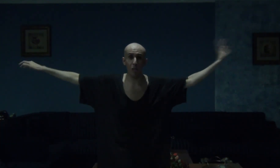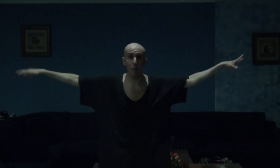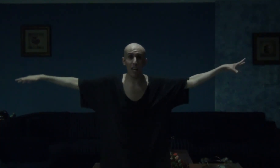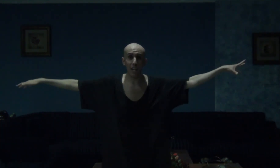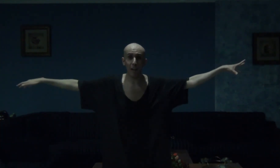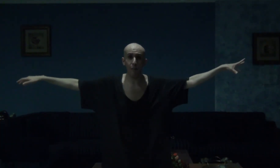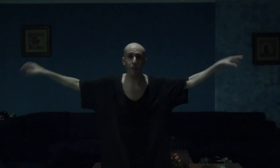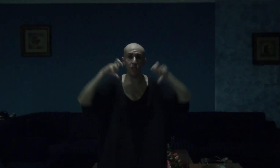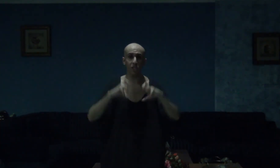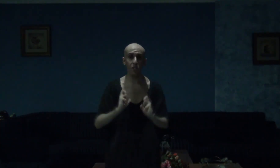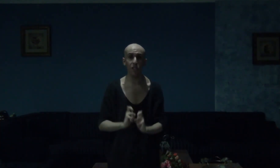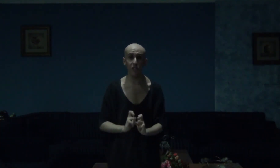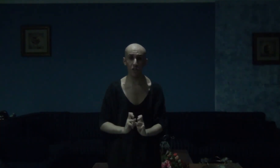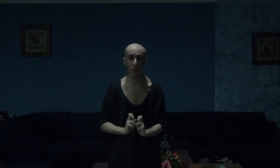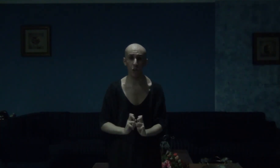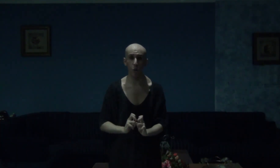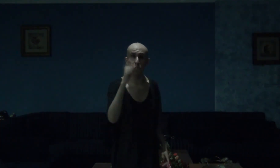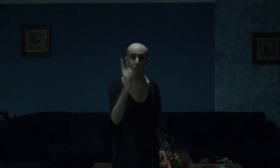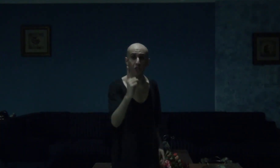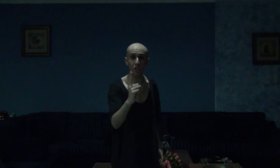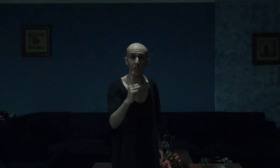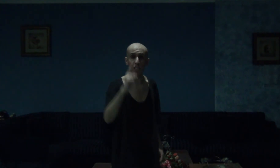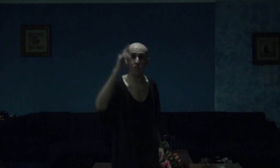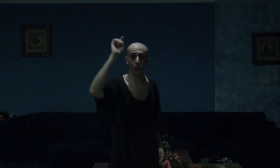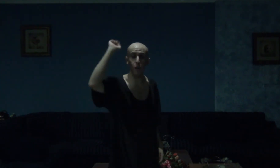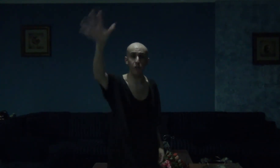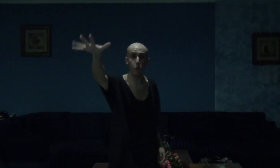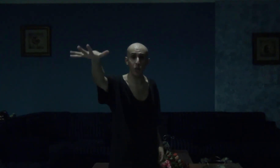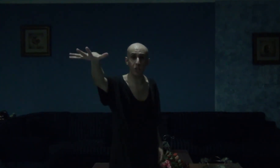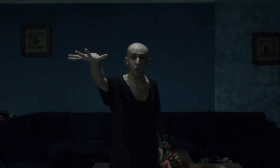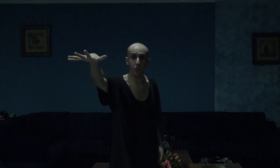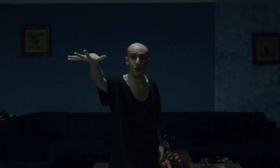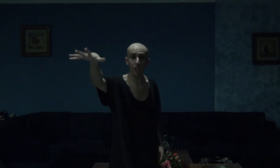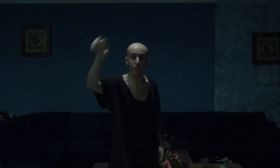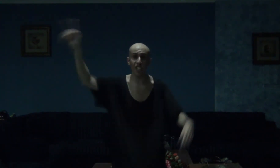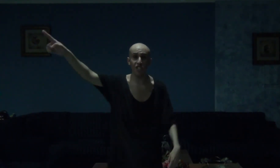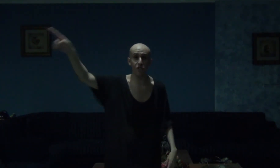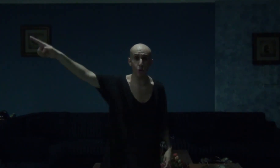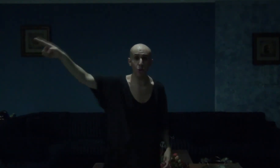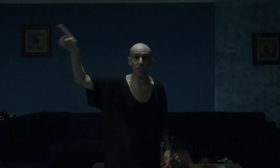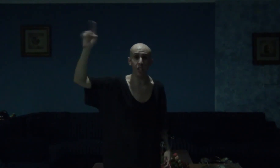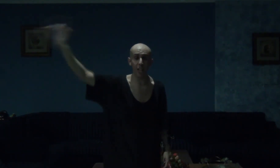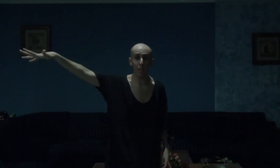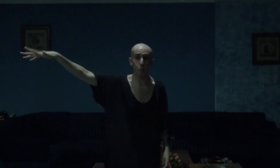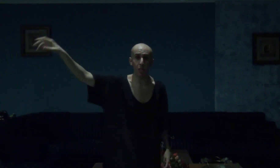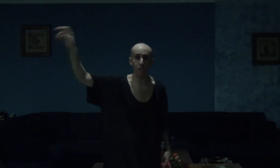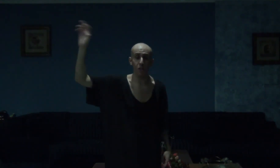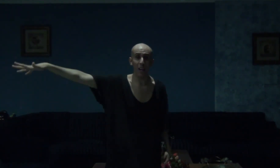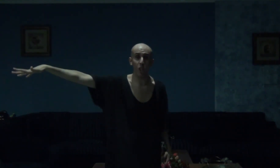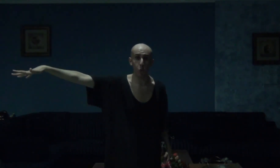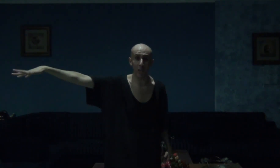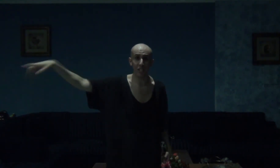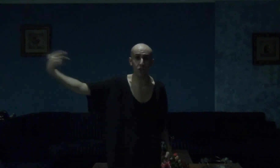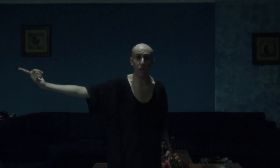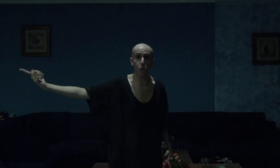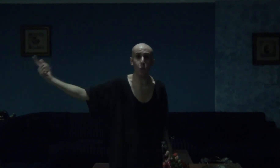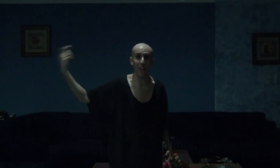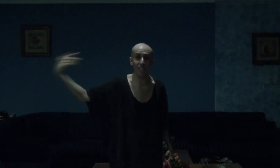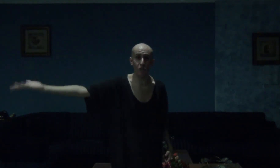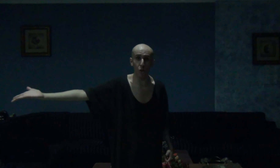i have with this tv show the first season of the witcher series is julian albert pankratz otherwise known